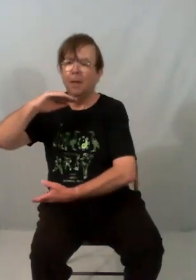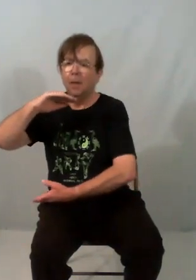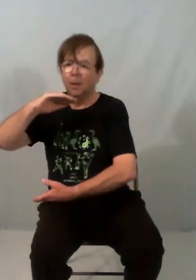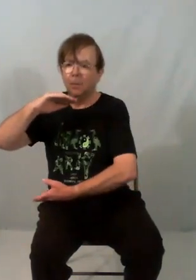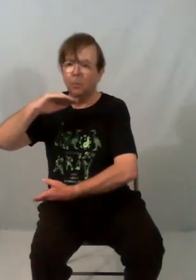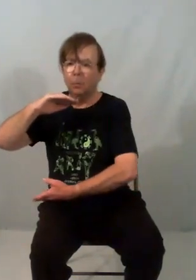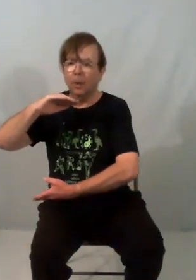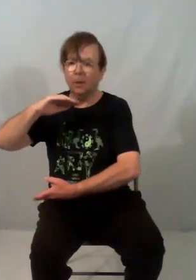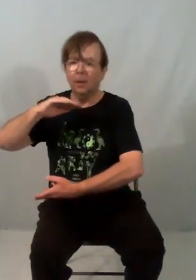One,